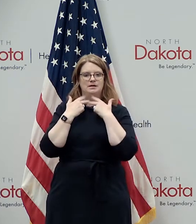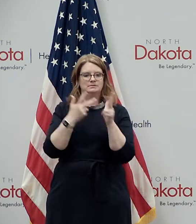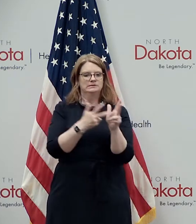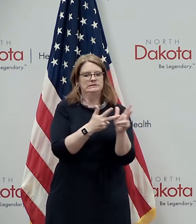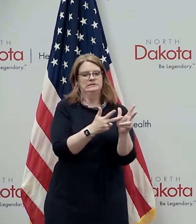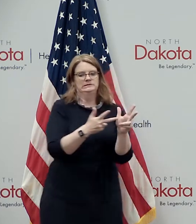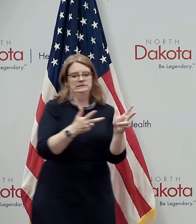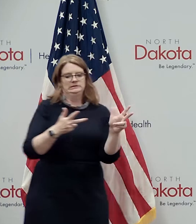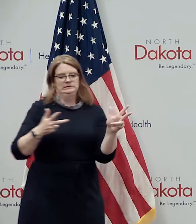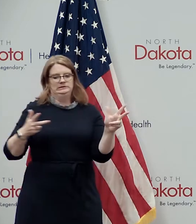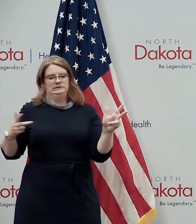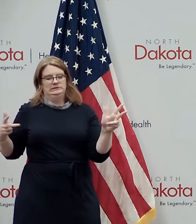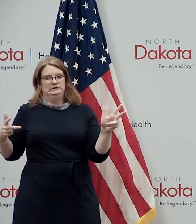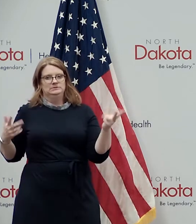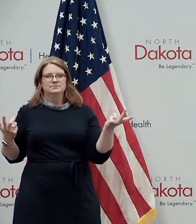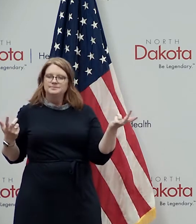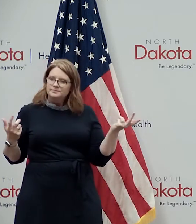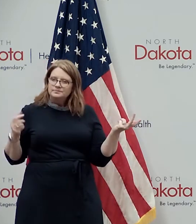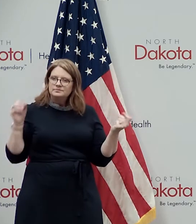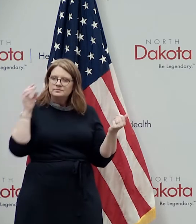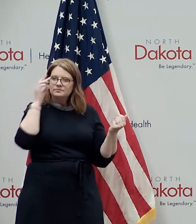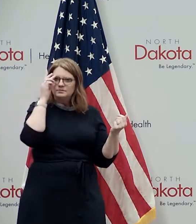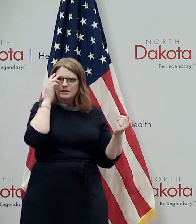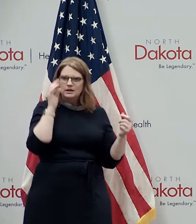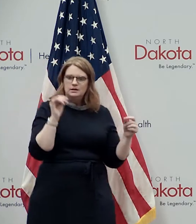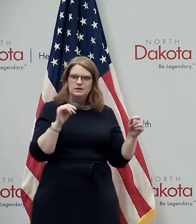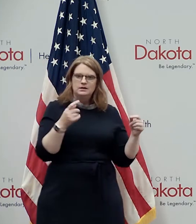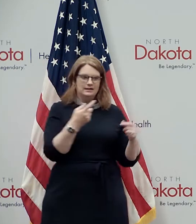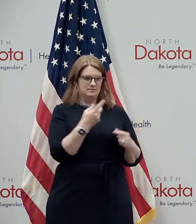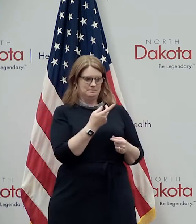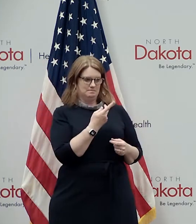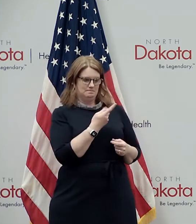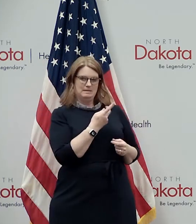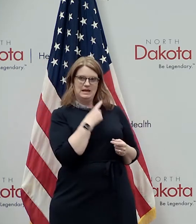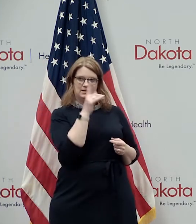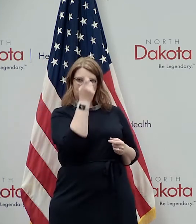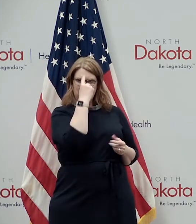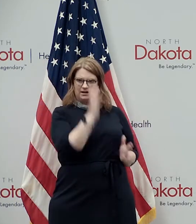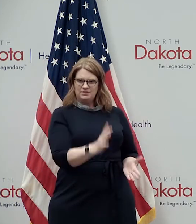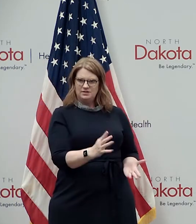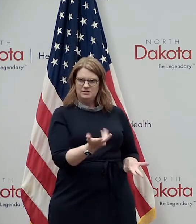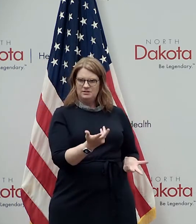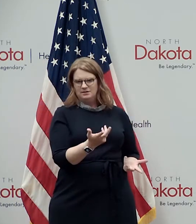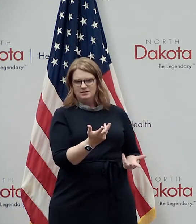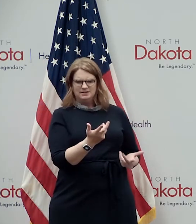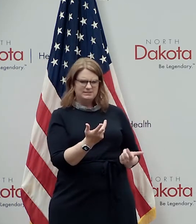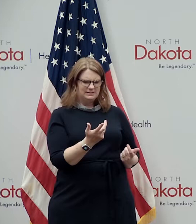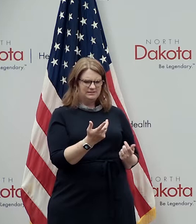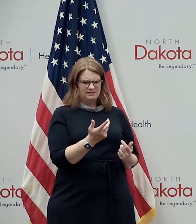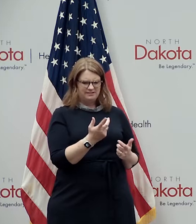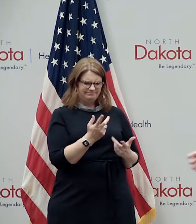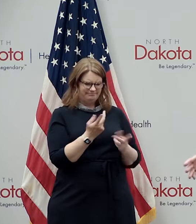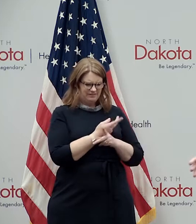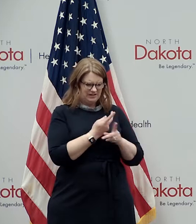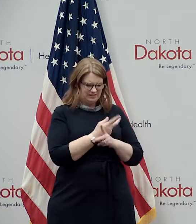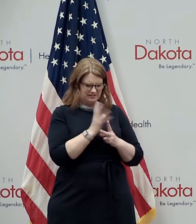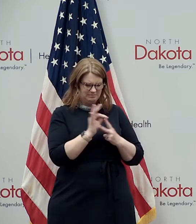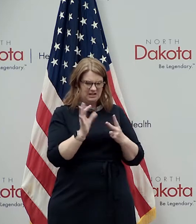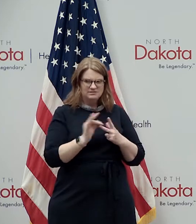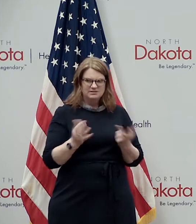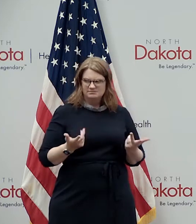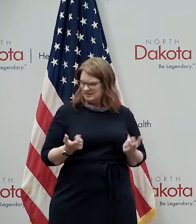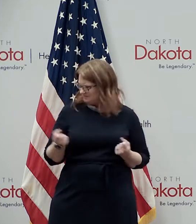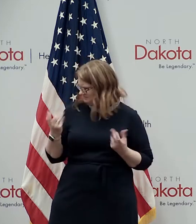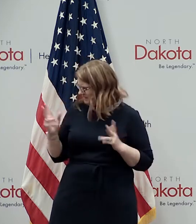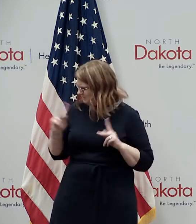mentioned this with the governor one day it didn't take me or the governor saying hey can we generate some options here this there's a lot of people that